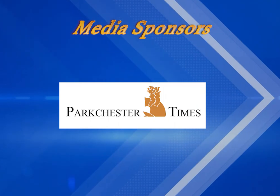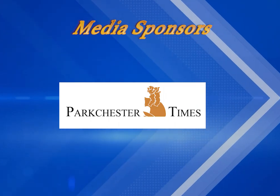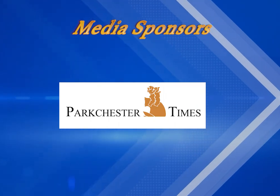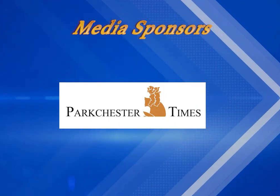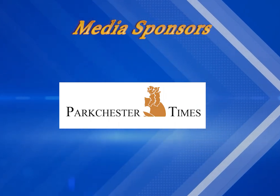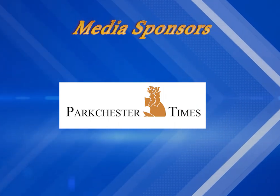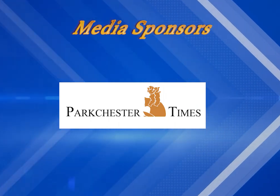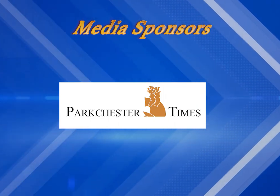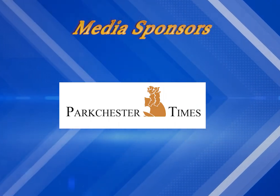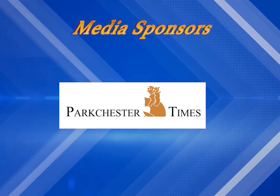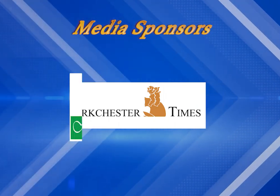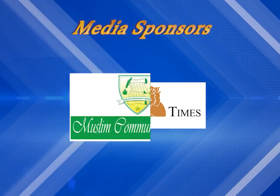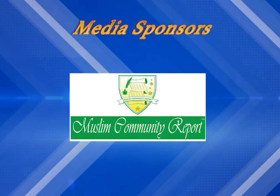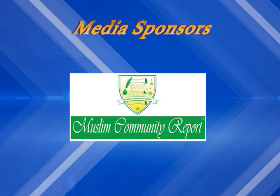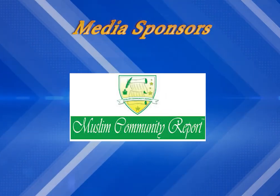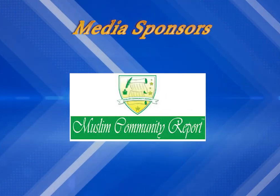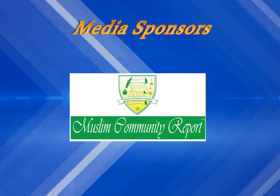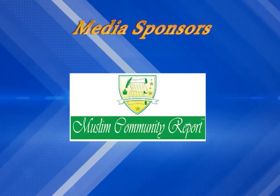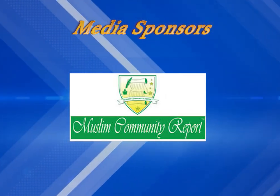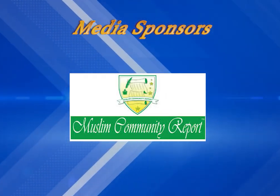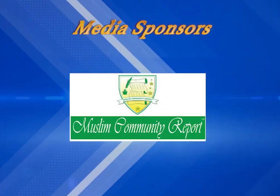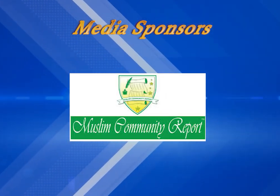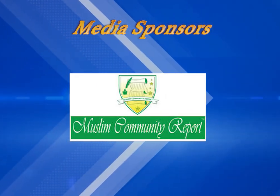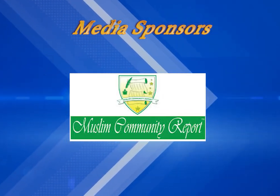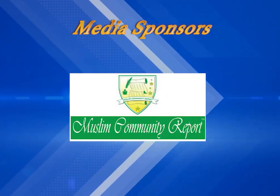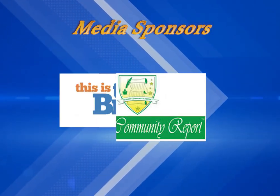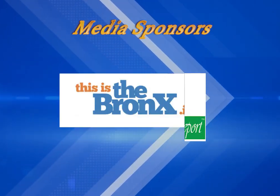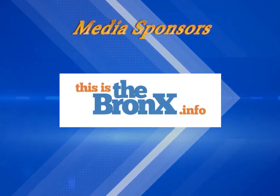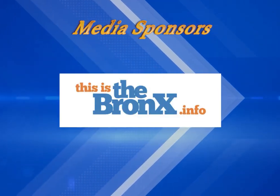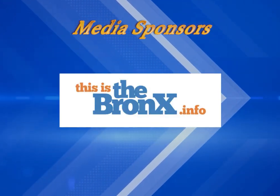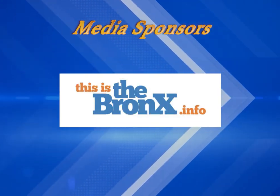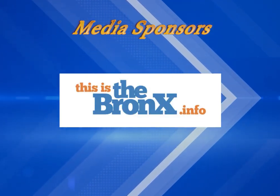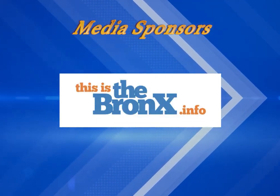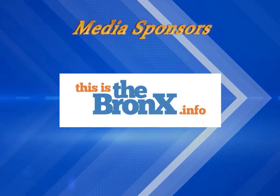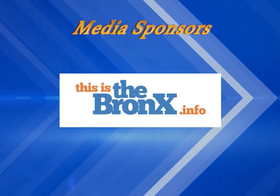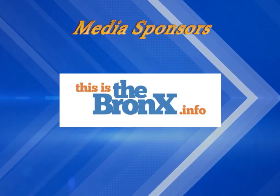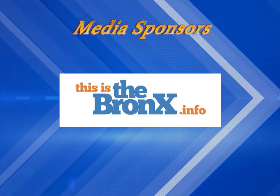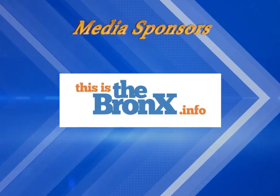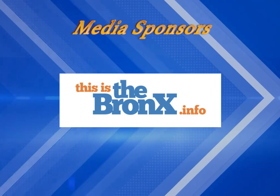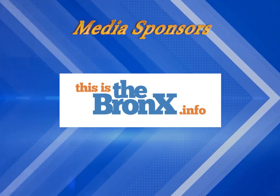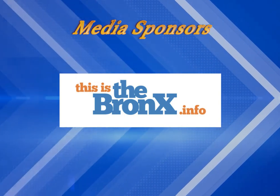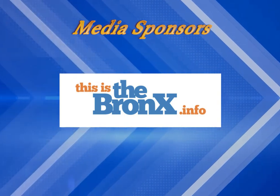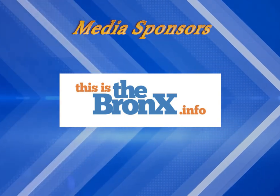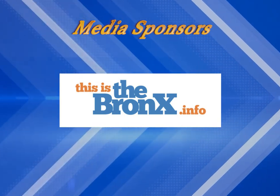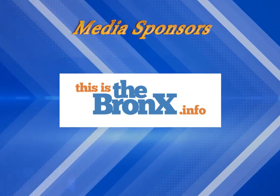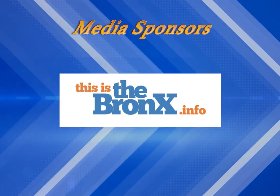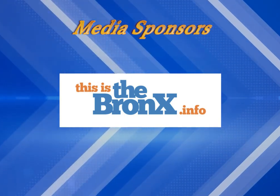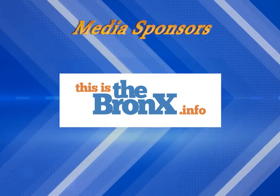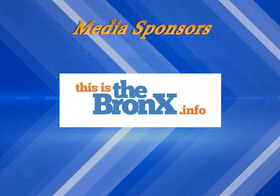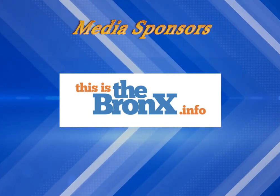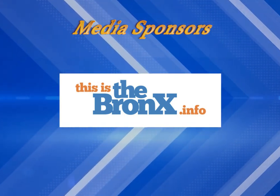Times, Muslim Community Report, www.thisisthebronx.info,